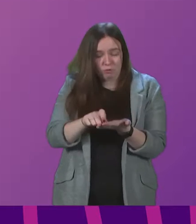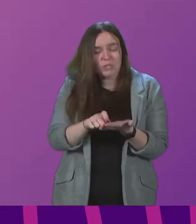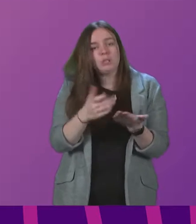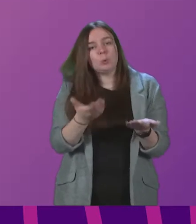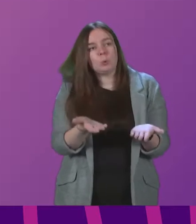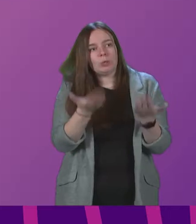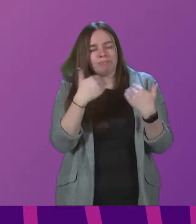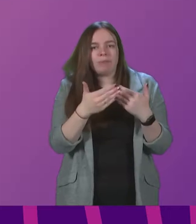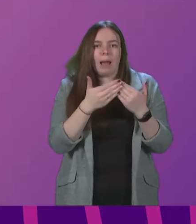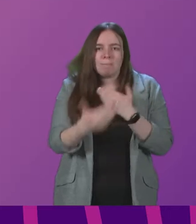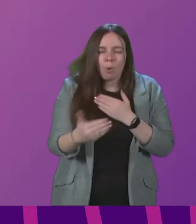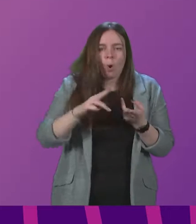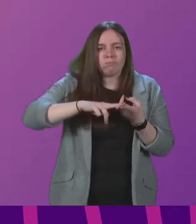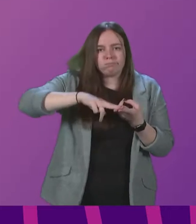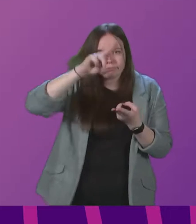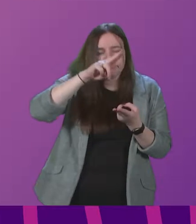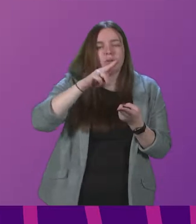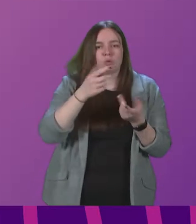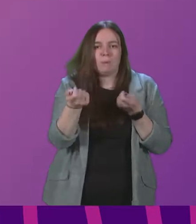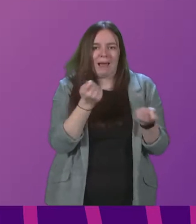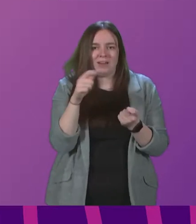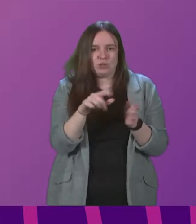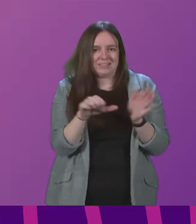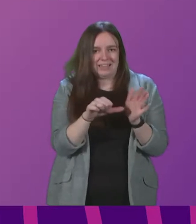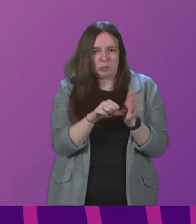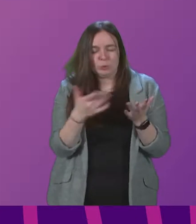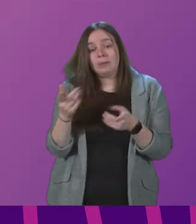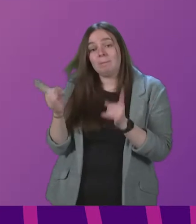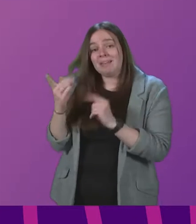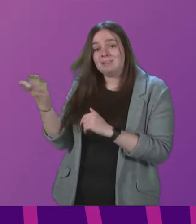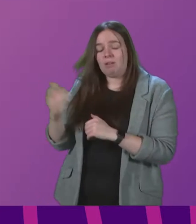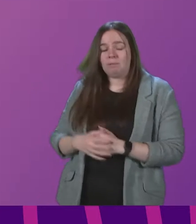forward a further increase to tackle this issue? Minister.